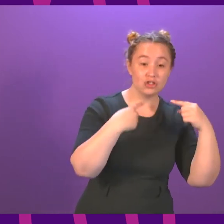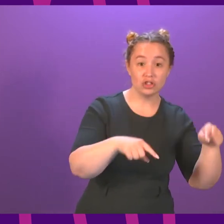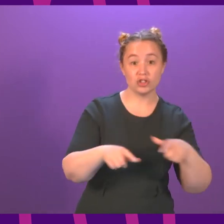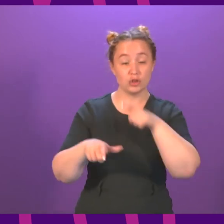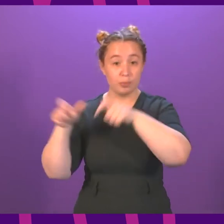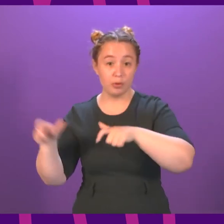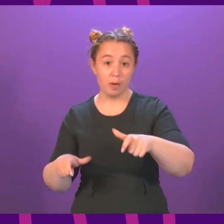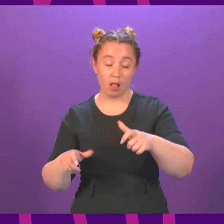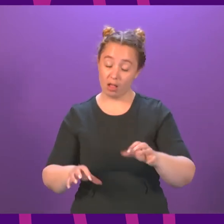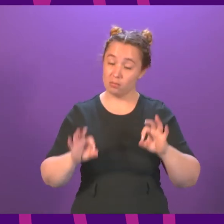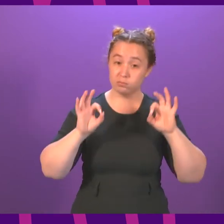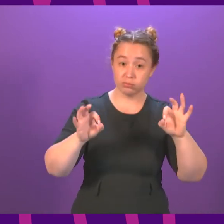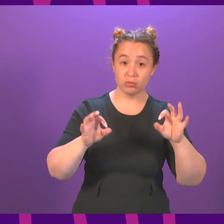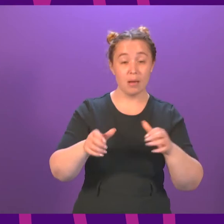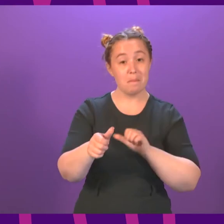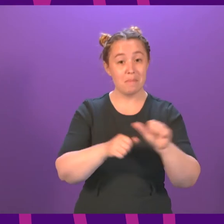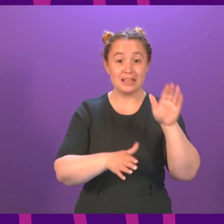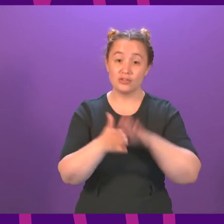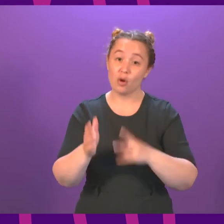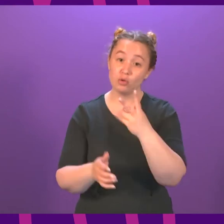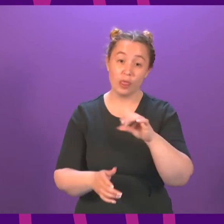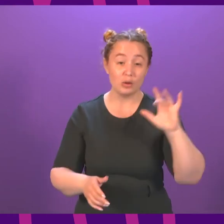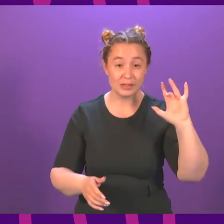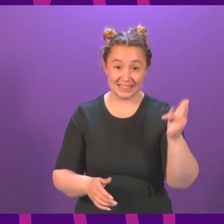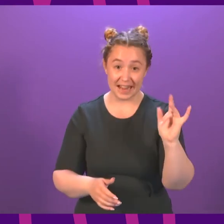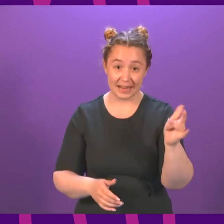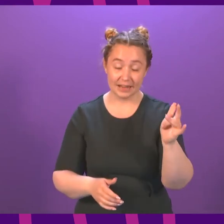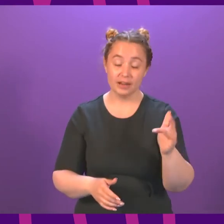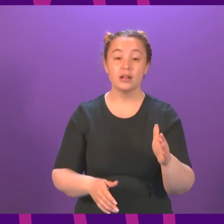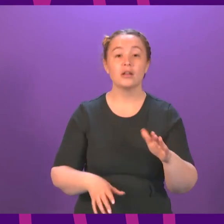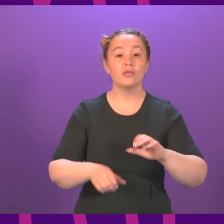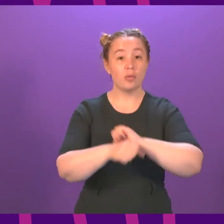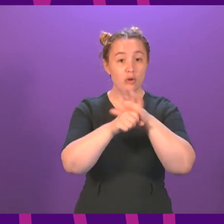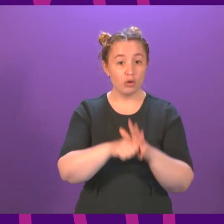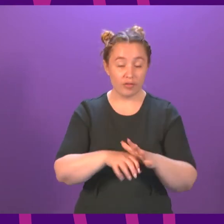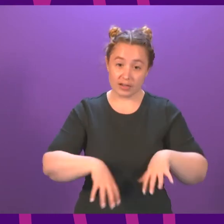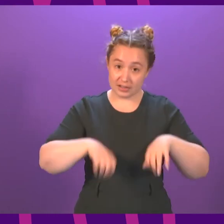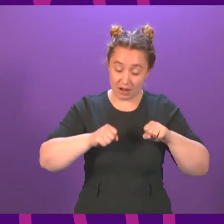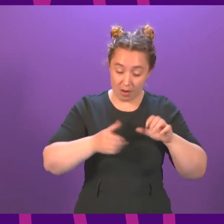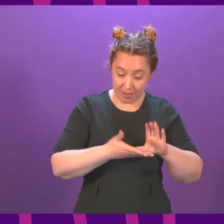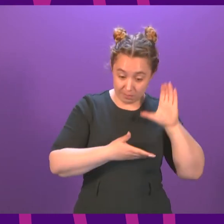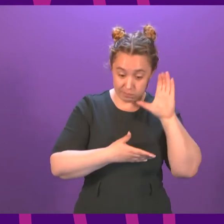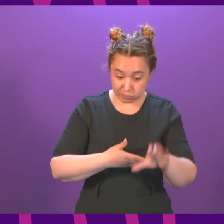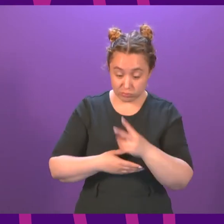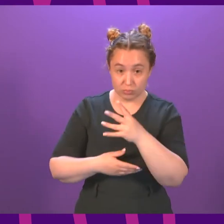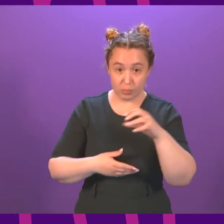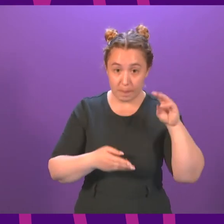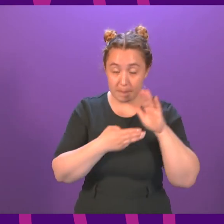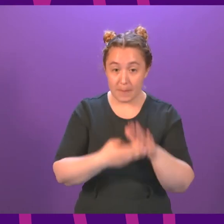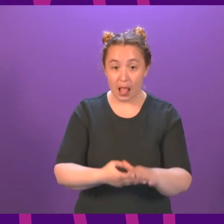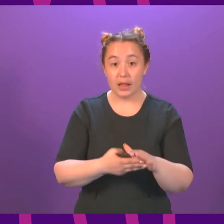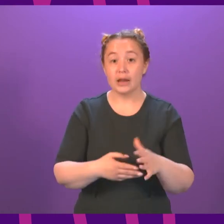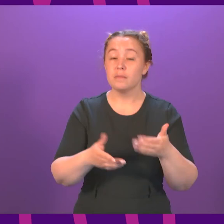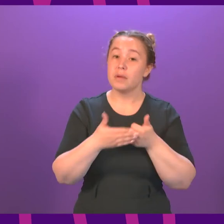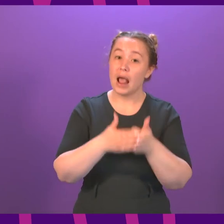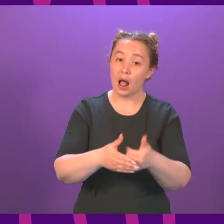at its lowest since 2010. We have provided since the start of the pandemic over £200 million to councils, which have supported the